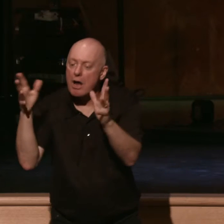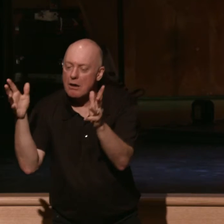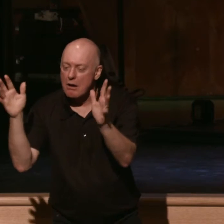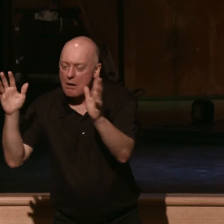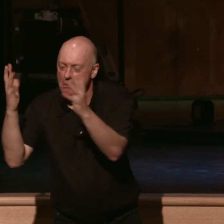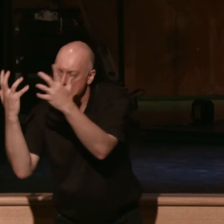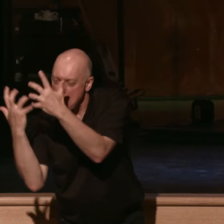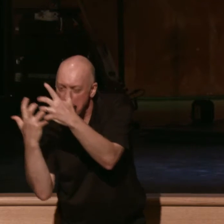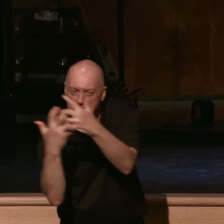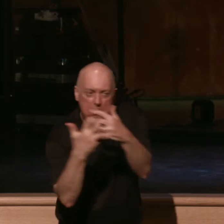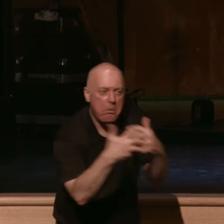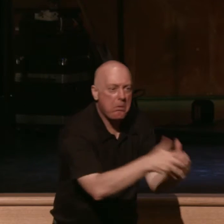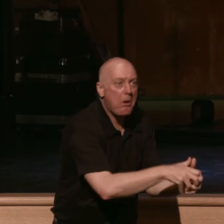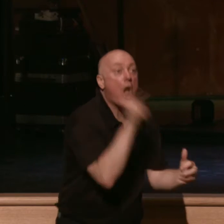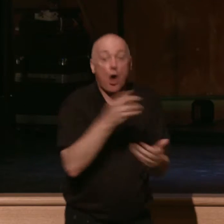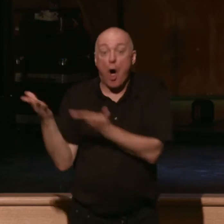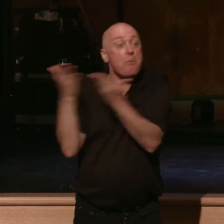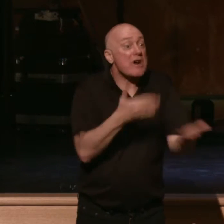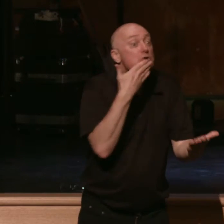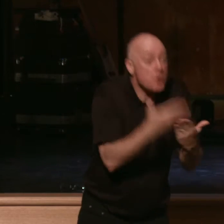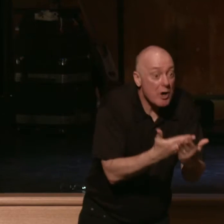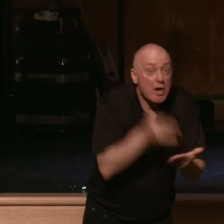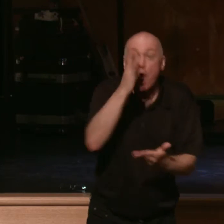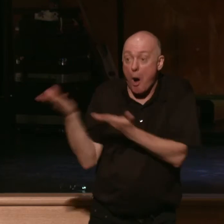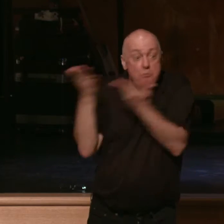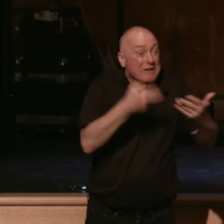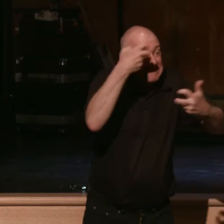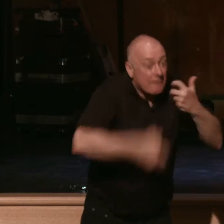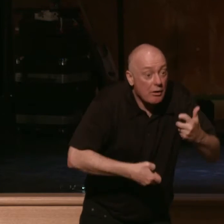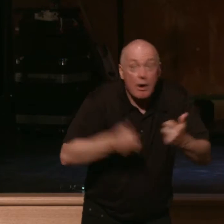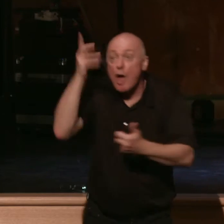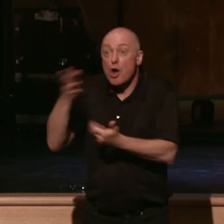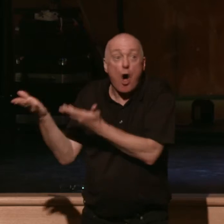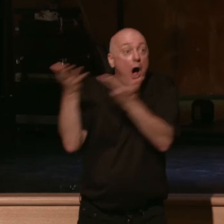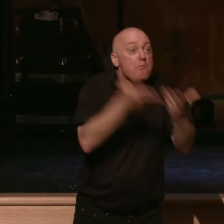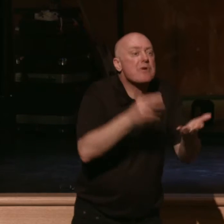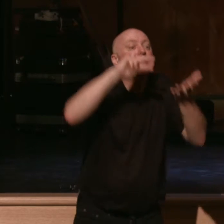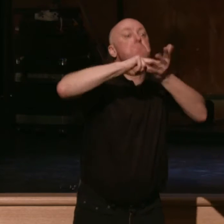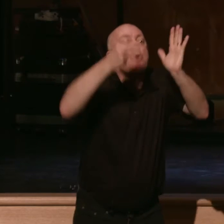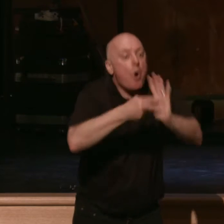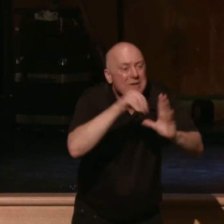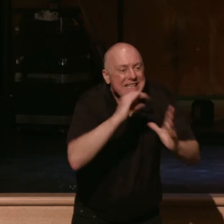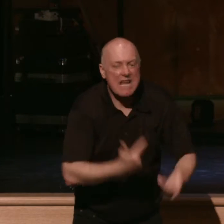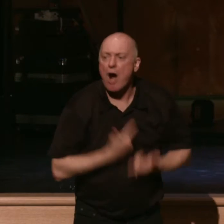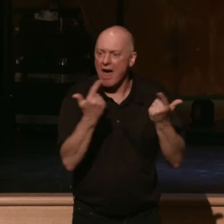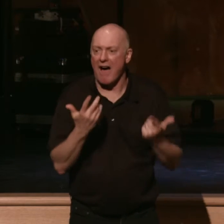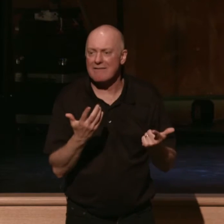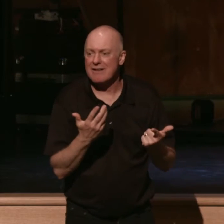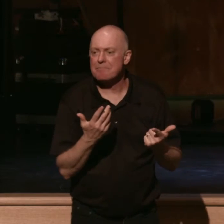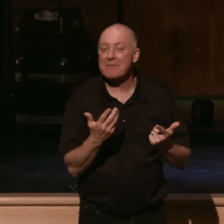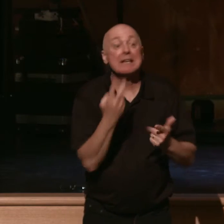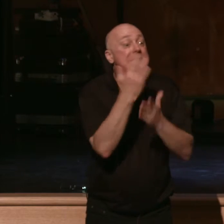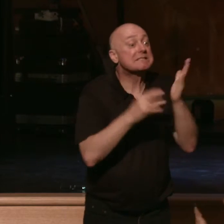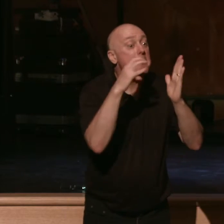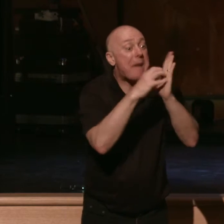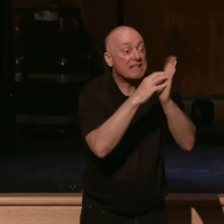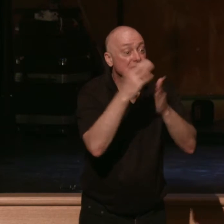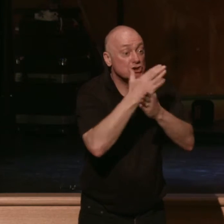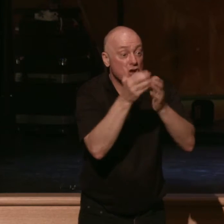God brings the good. God brings the difficulty. God brings them with great purpose into our lives. Here's a couple passages of scripture that speak to this.